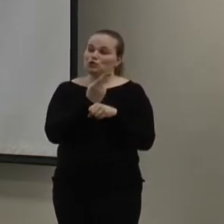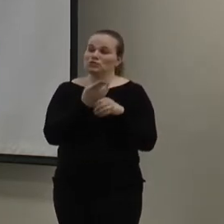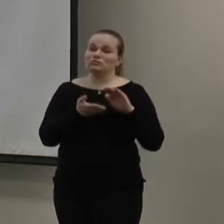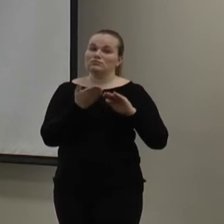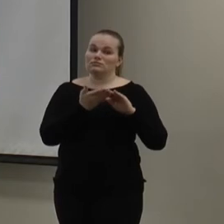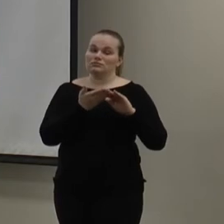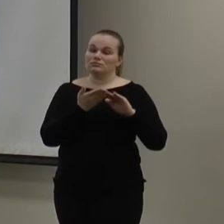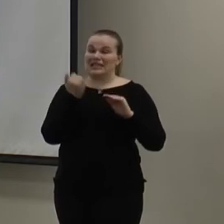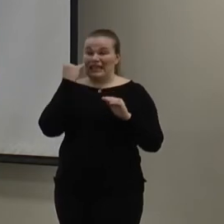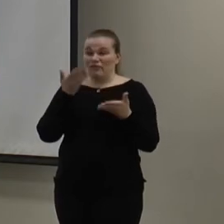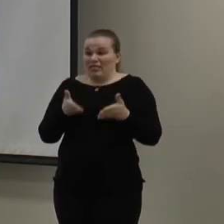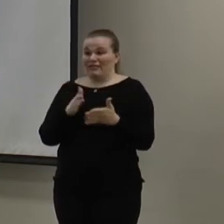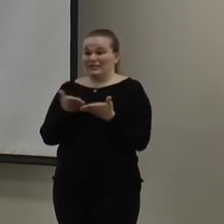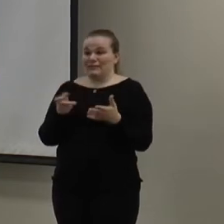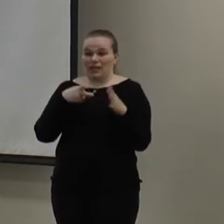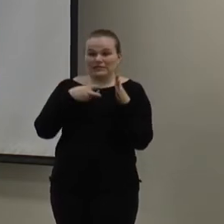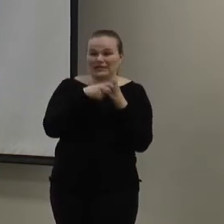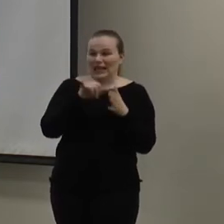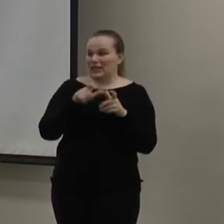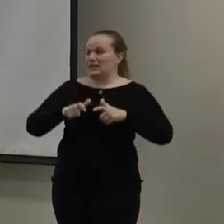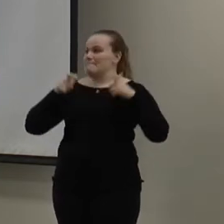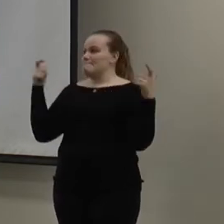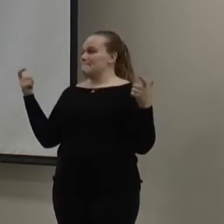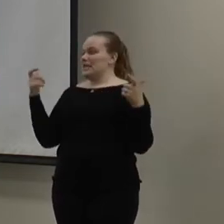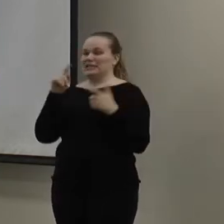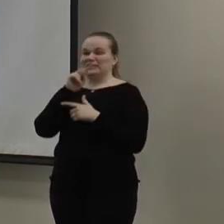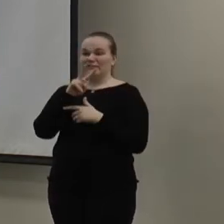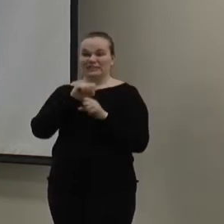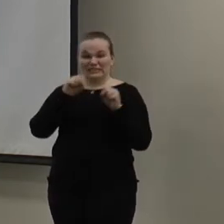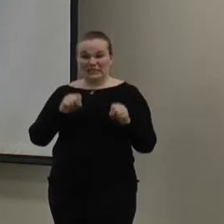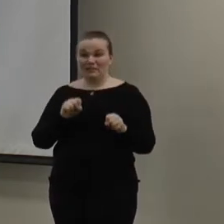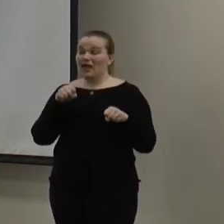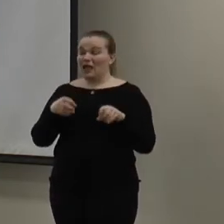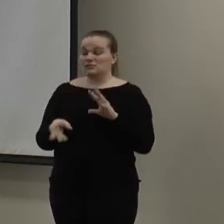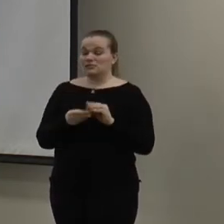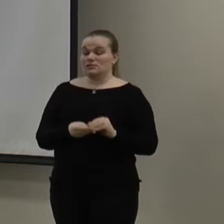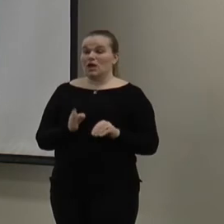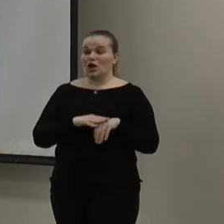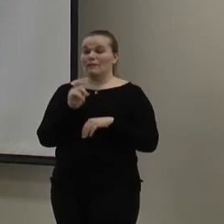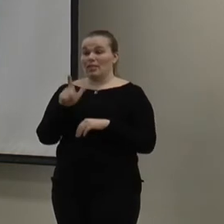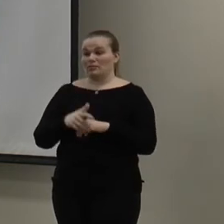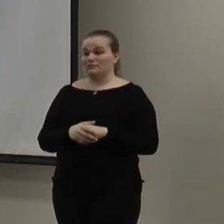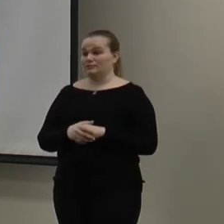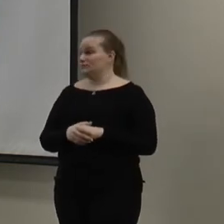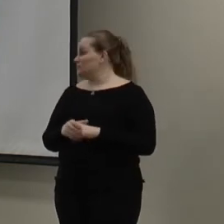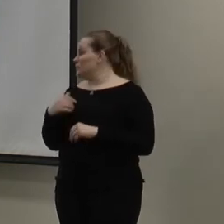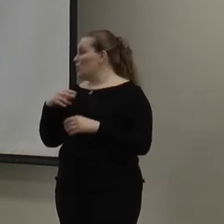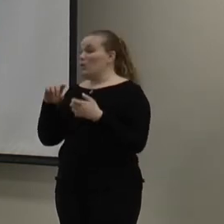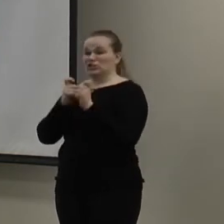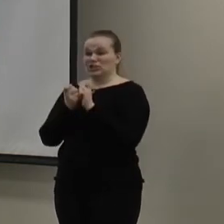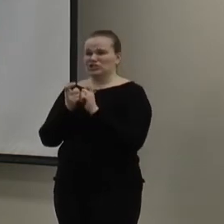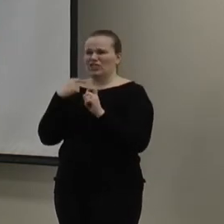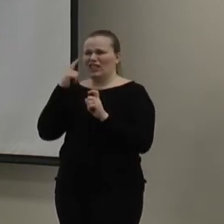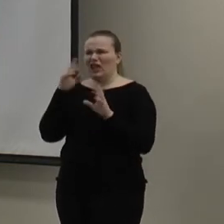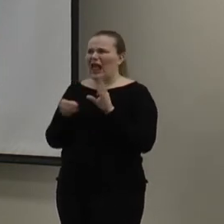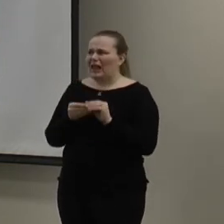And, by leaving things plugged in, like these huge entertainment centers, that can really add up. So, we want to put things into dollars and cents for